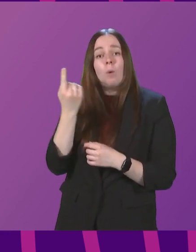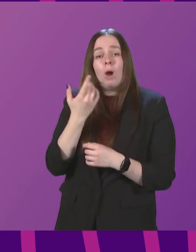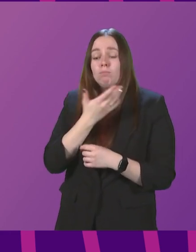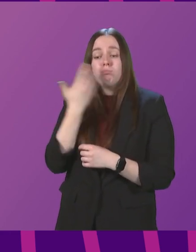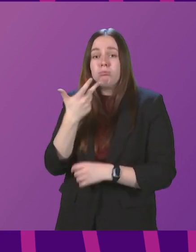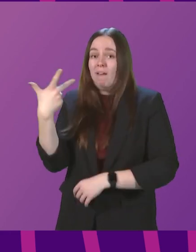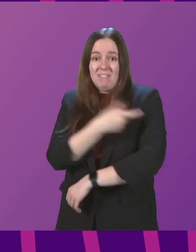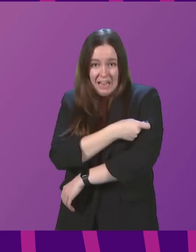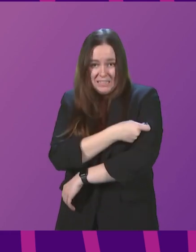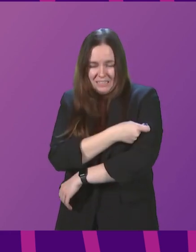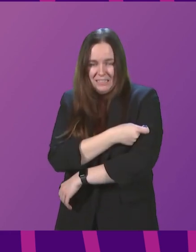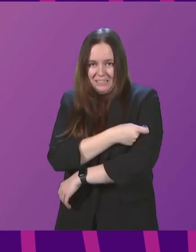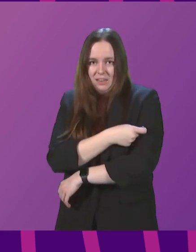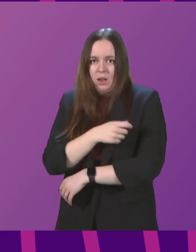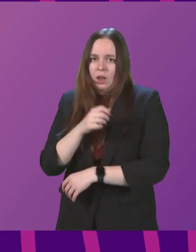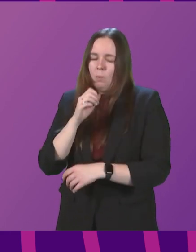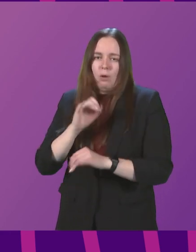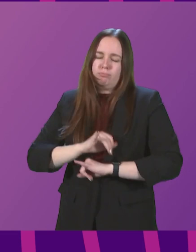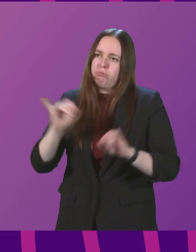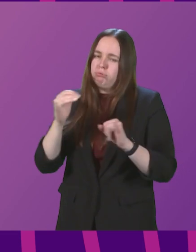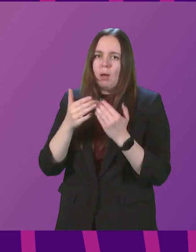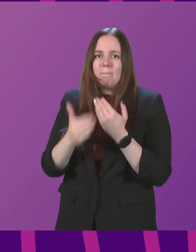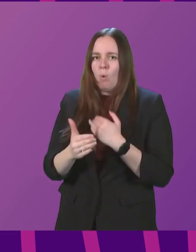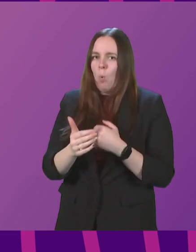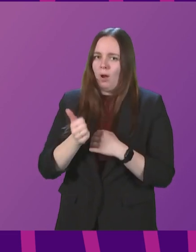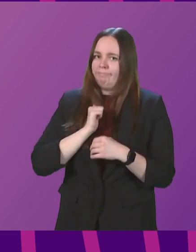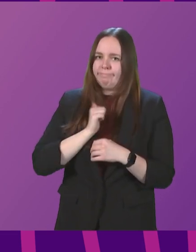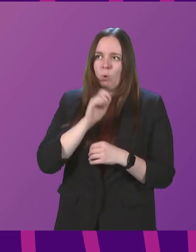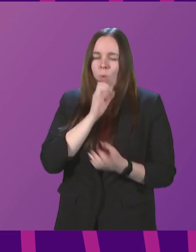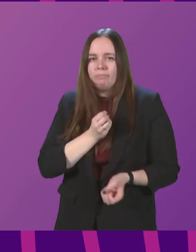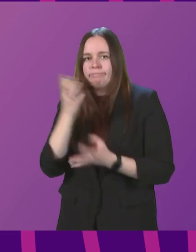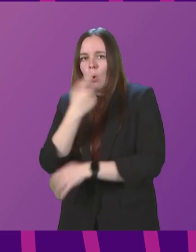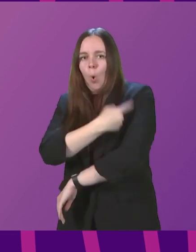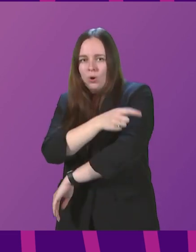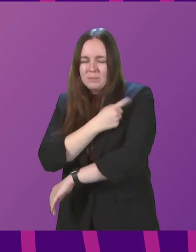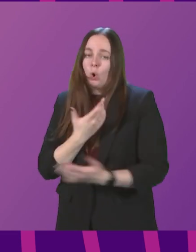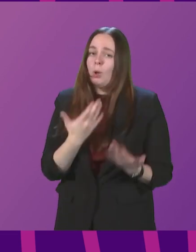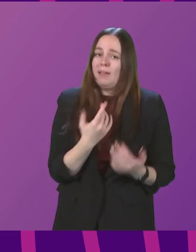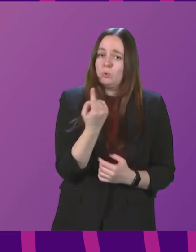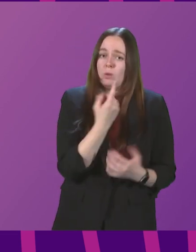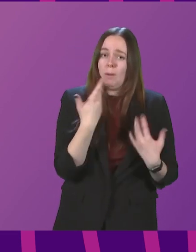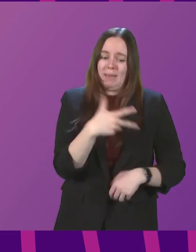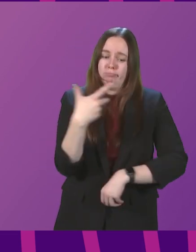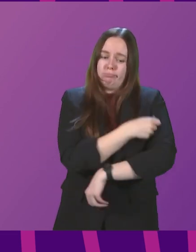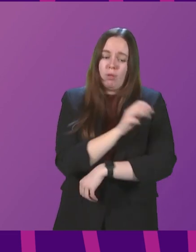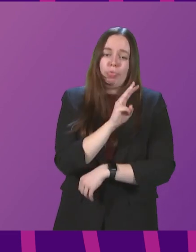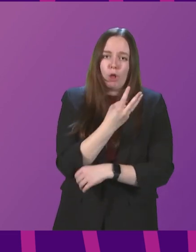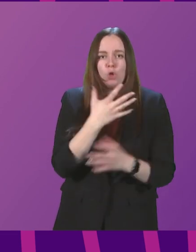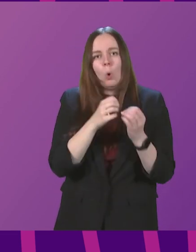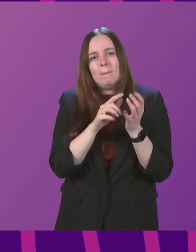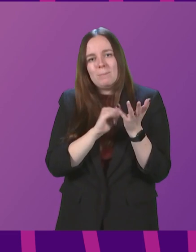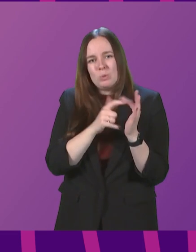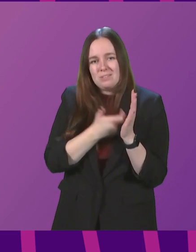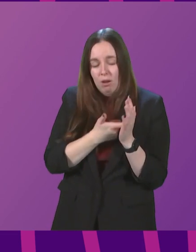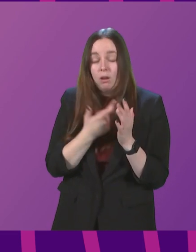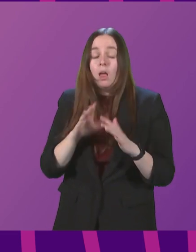is at least four times more likely to require hospital treatment than someone who has had a booster or third dose. And although being